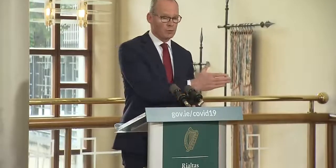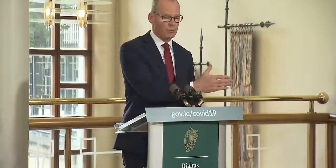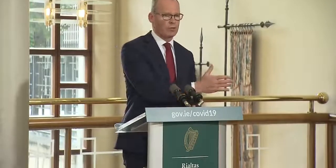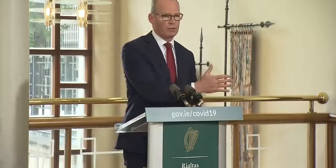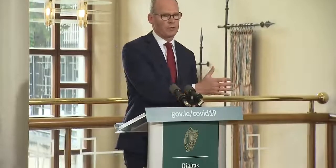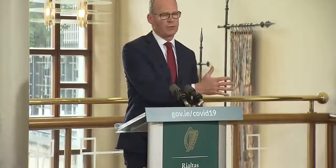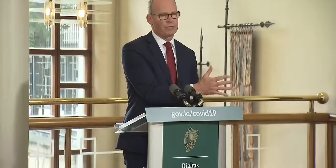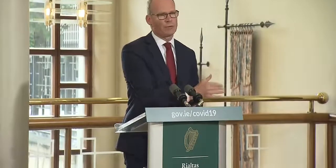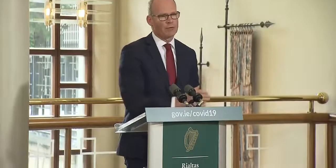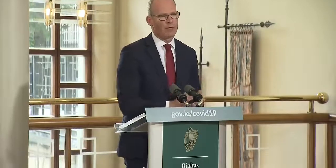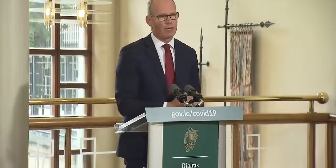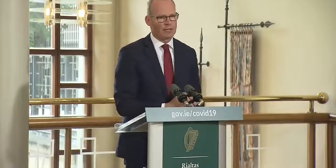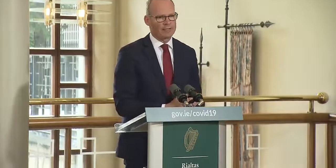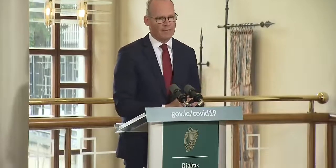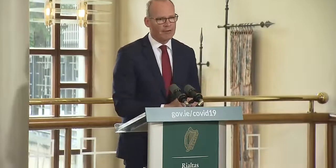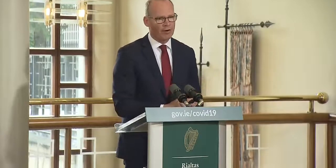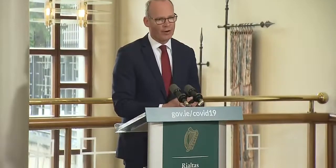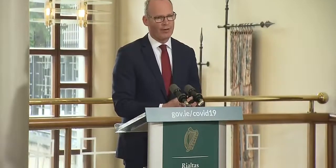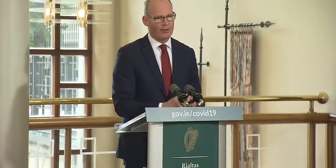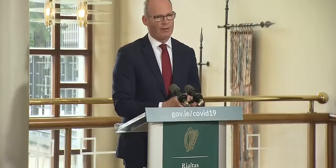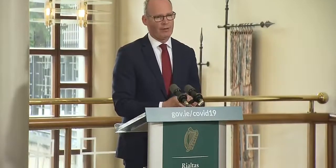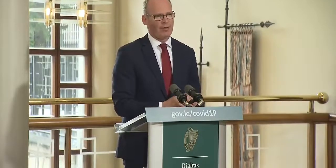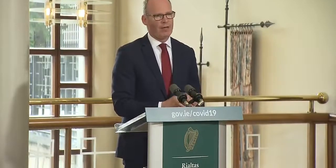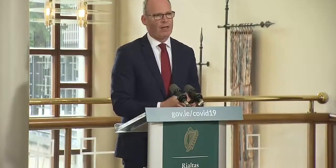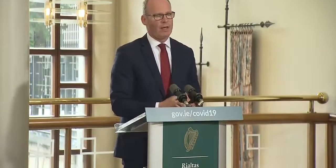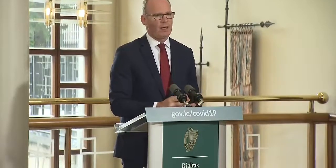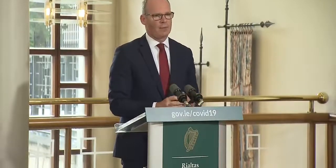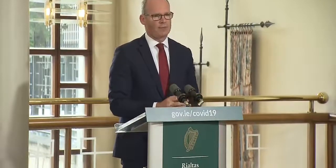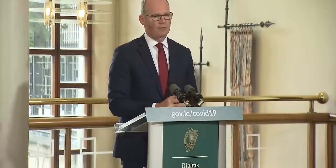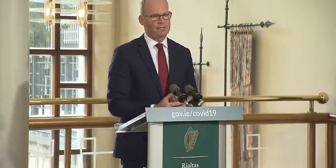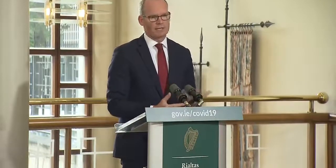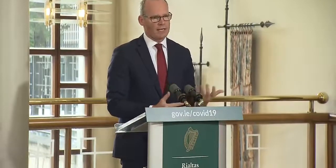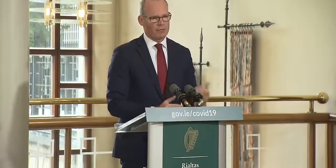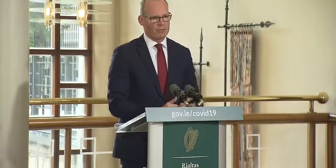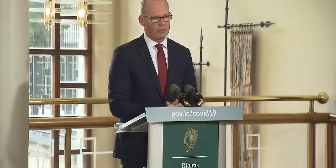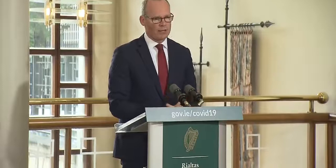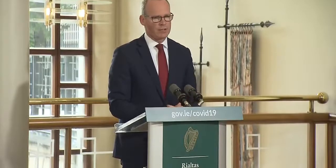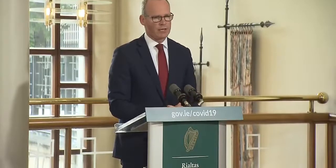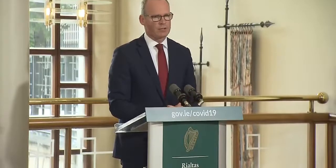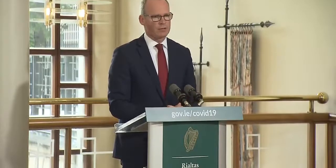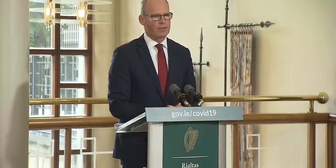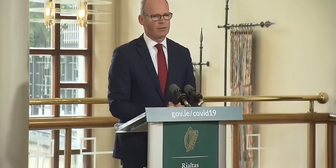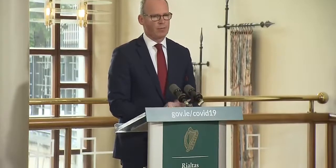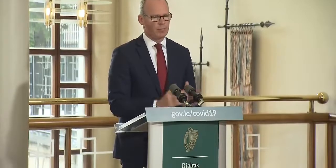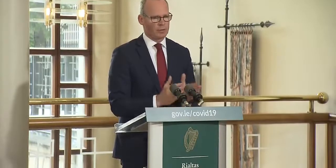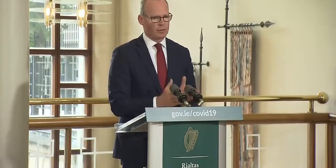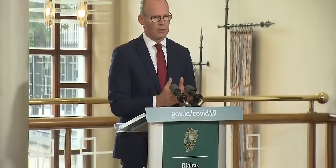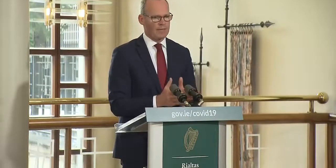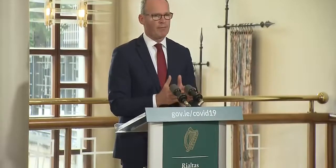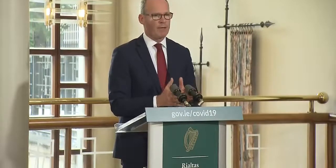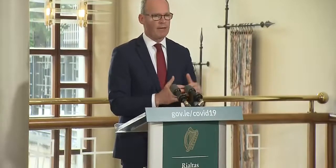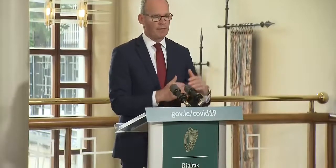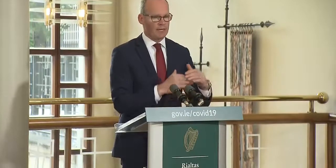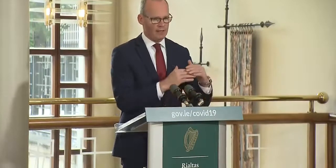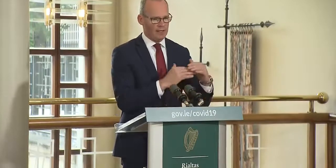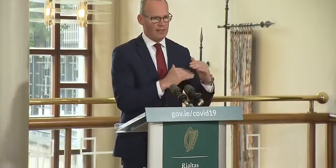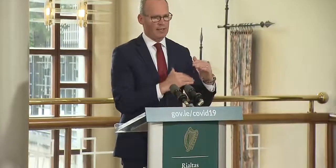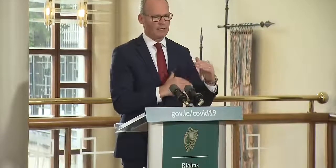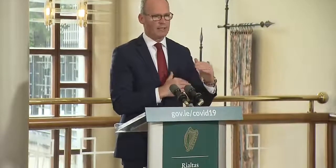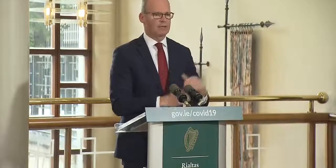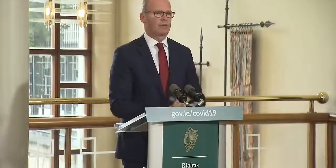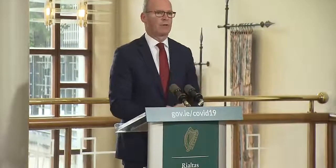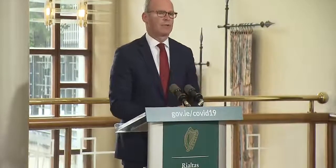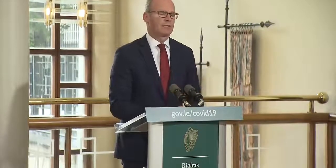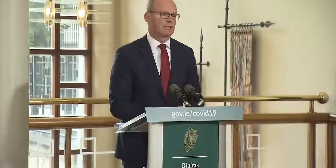steer people towards countries that we regard as safer but there's risk attached to all international travel but if we have a